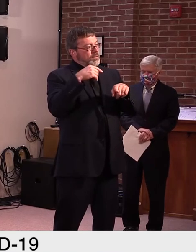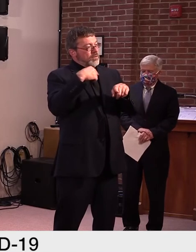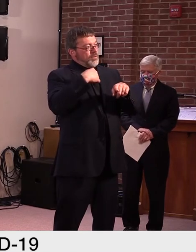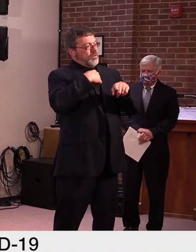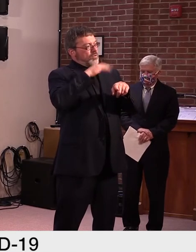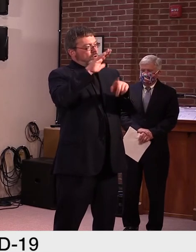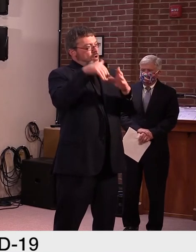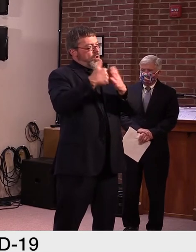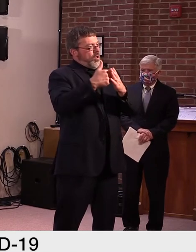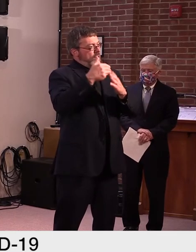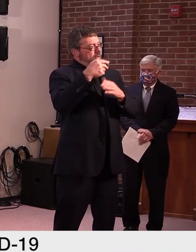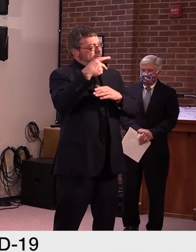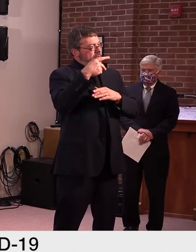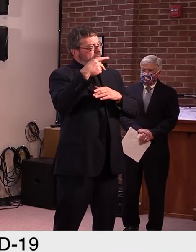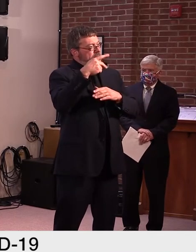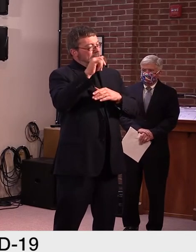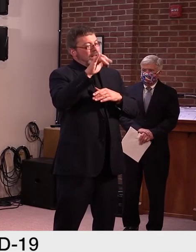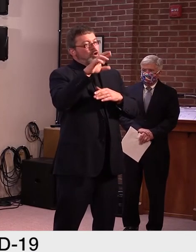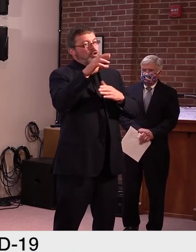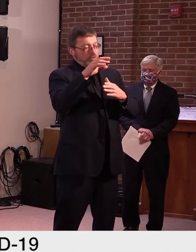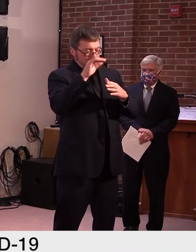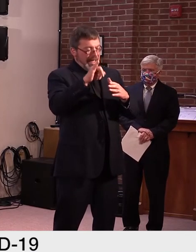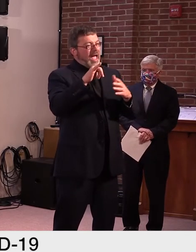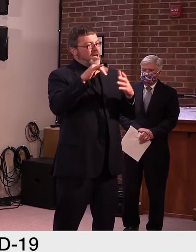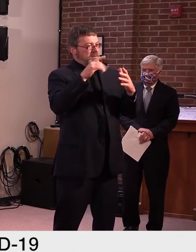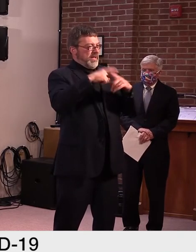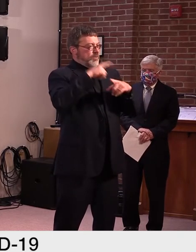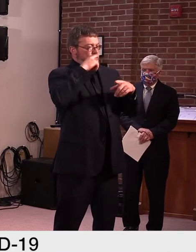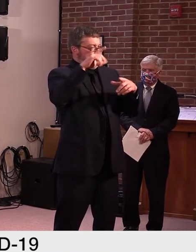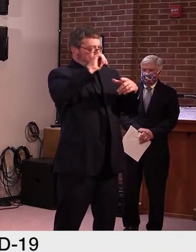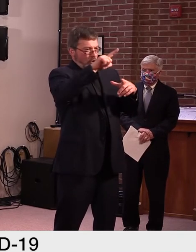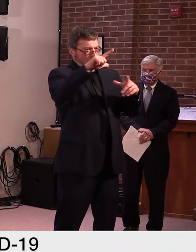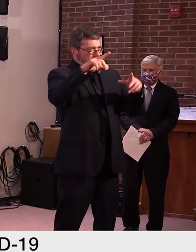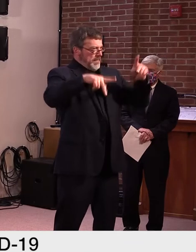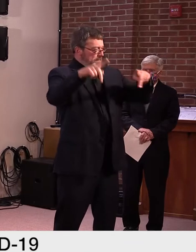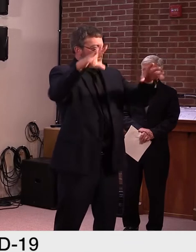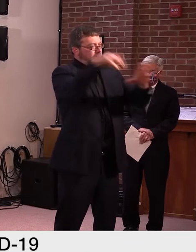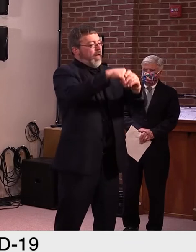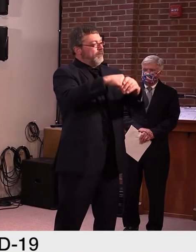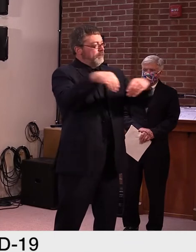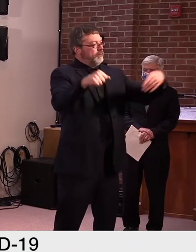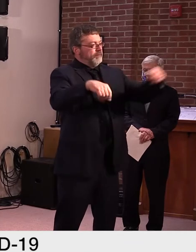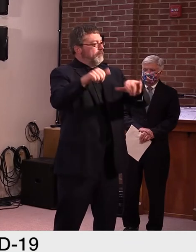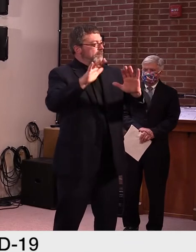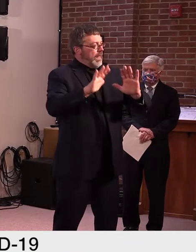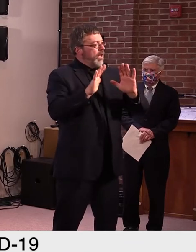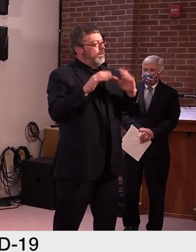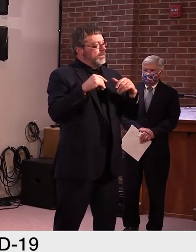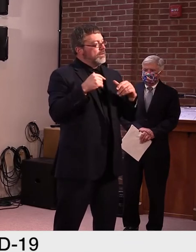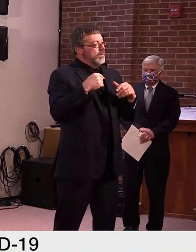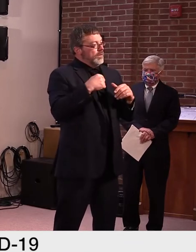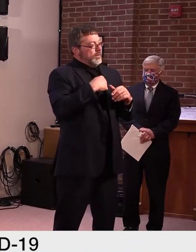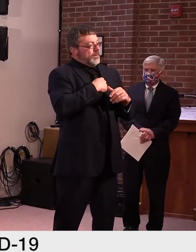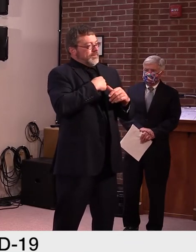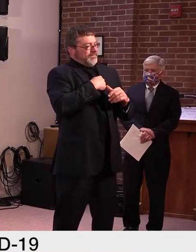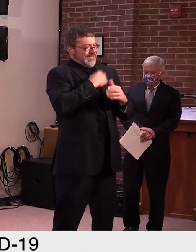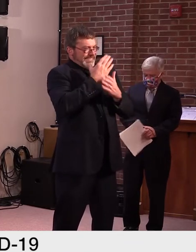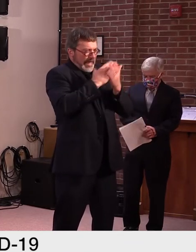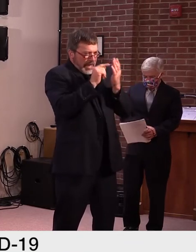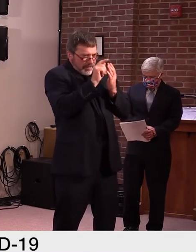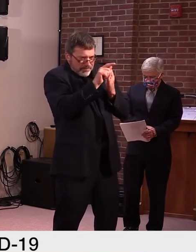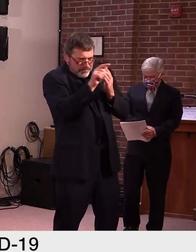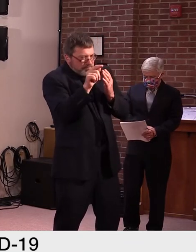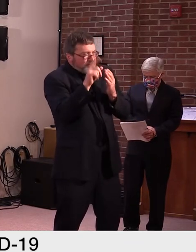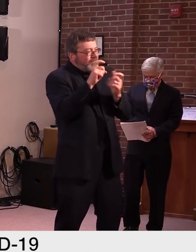uh, the HHS on this and, and, uh, we need to, uh, need to step up. So again, uh, this has been